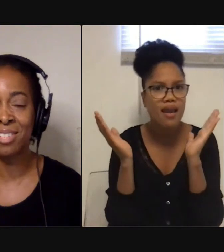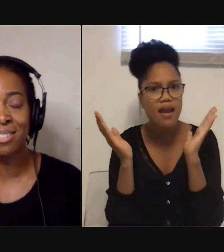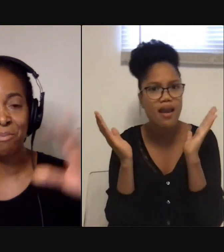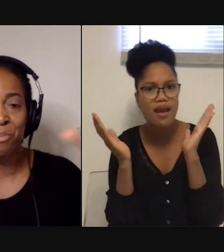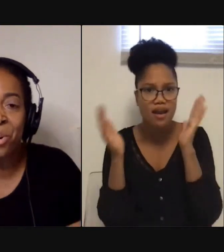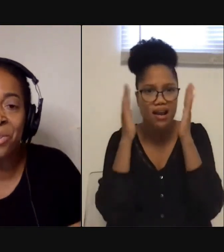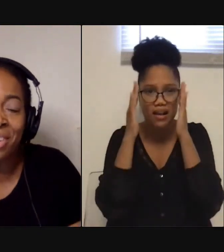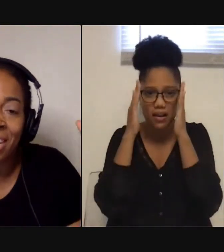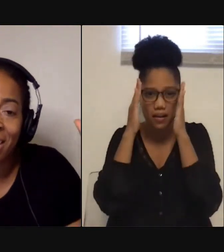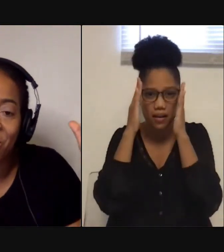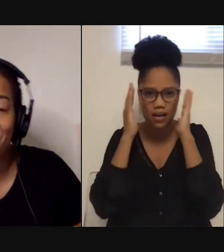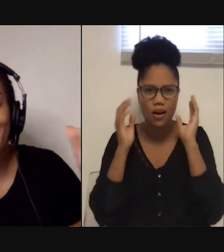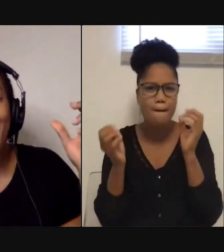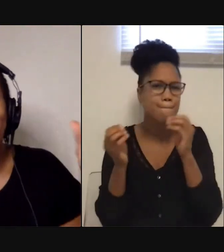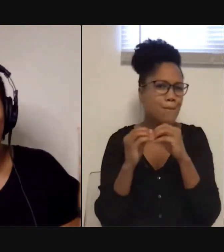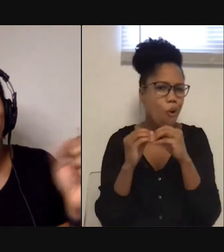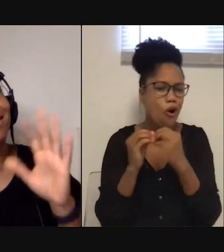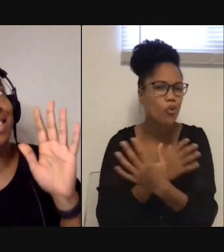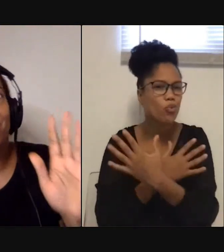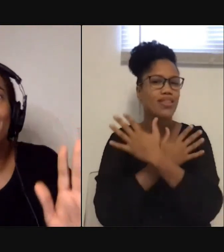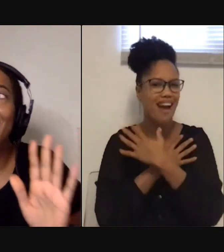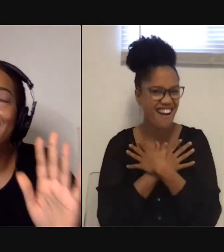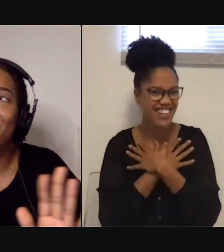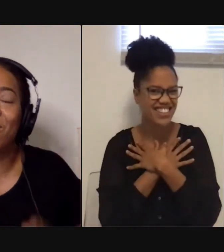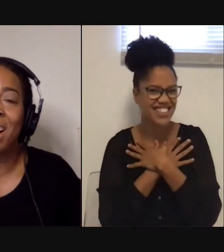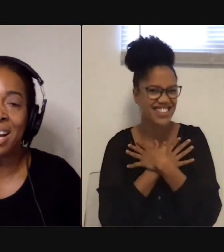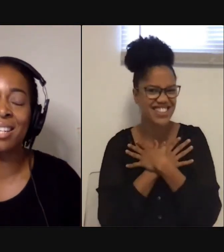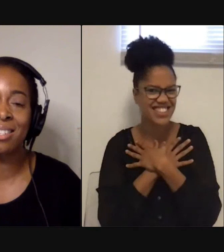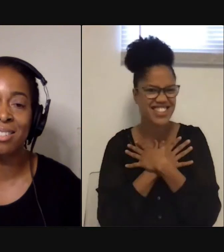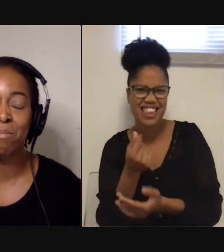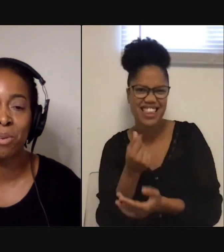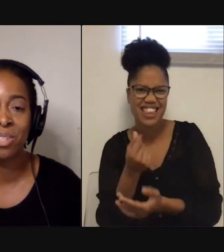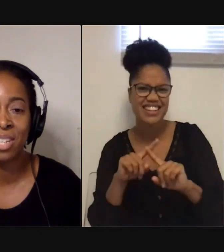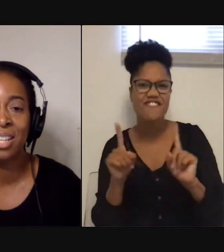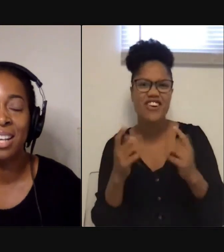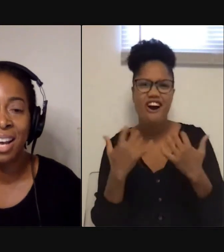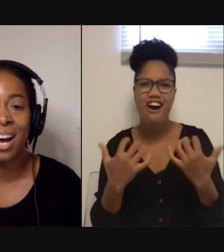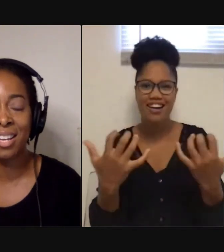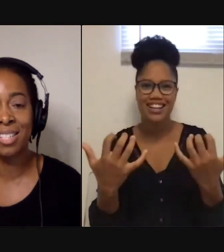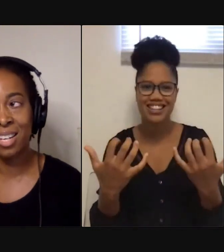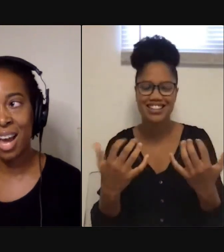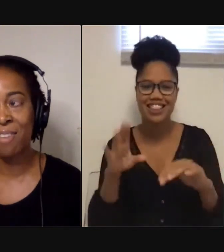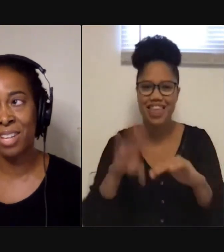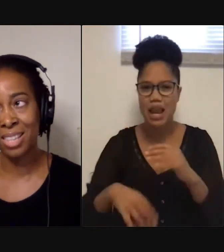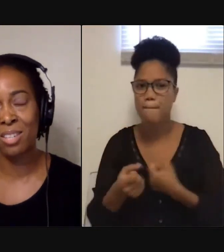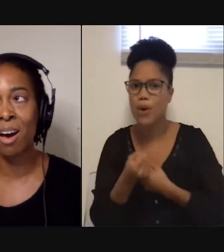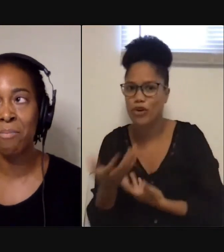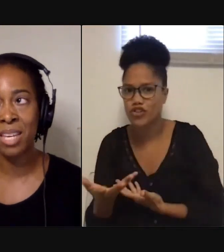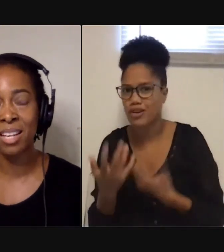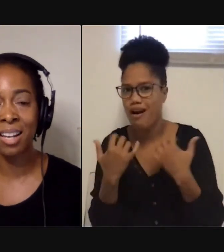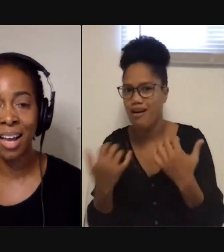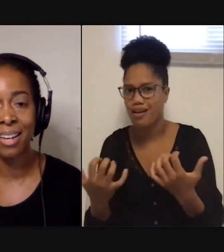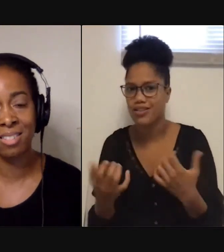know, just more relaxed. It's just a slightly different audience than the poetry audience. And I feel like they